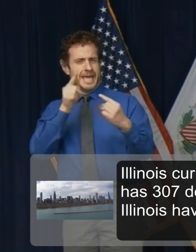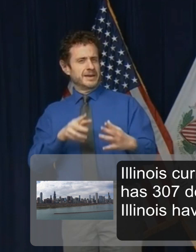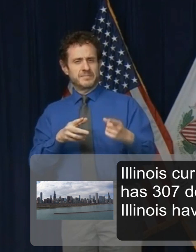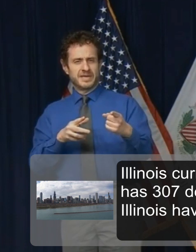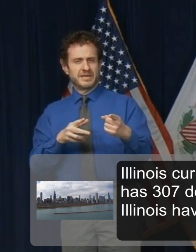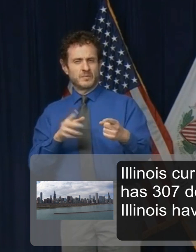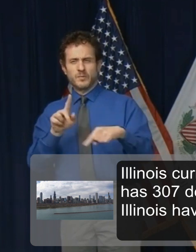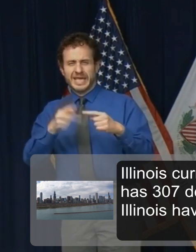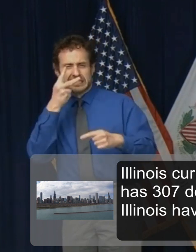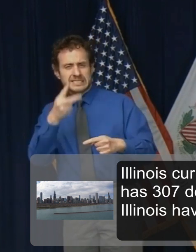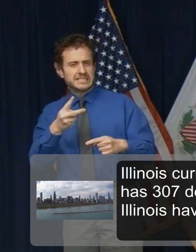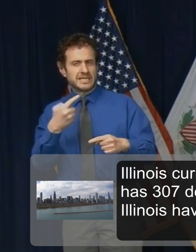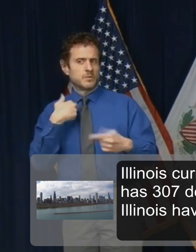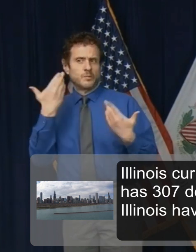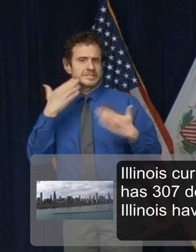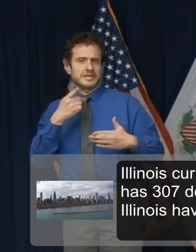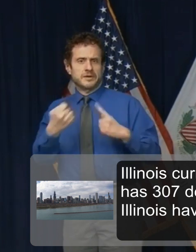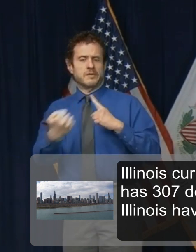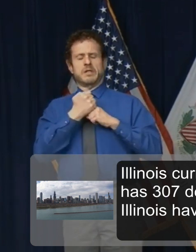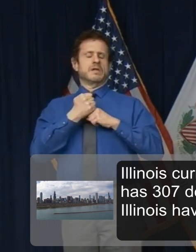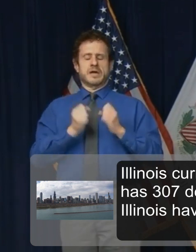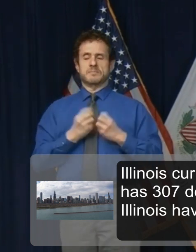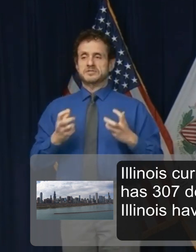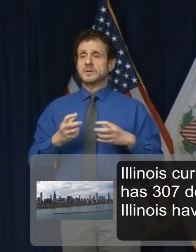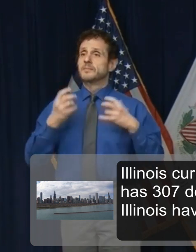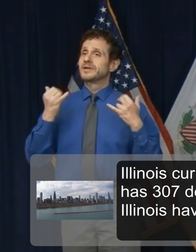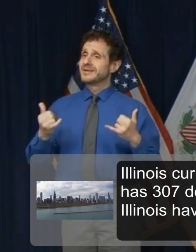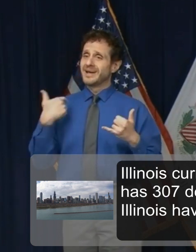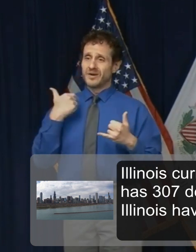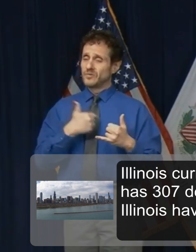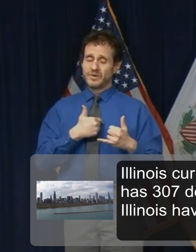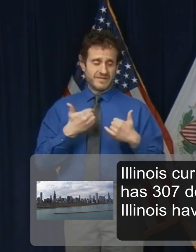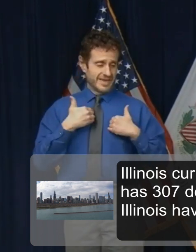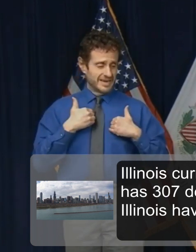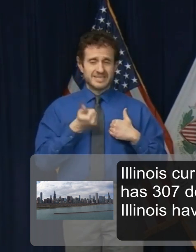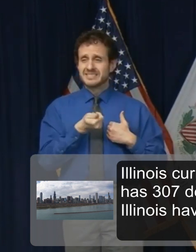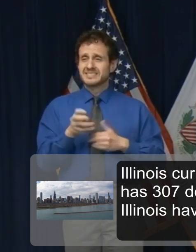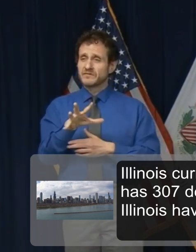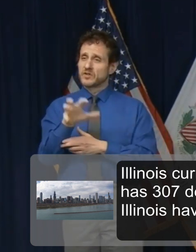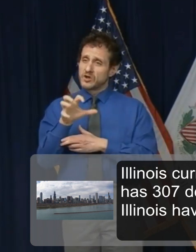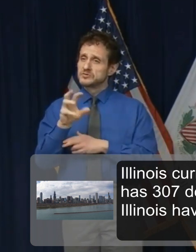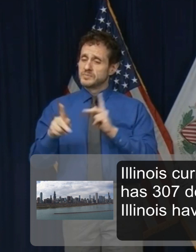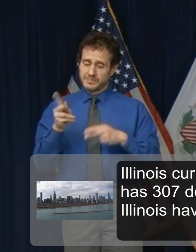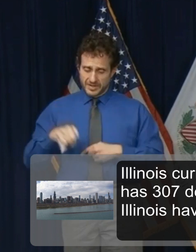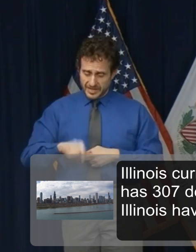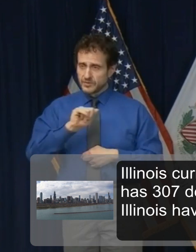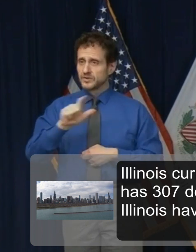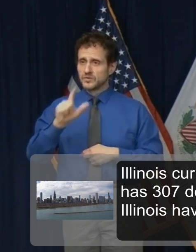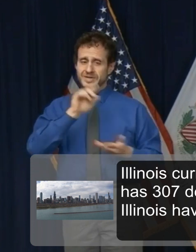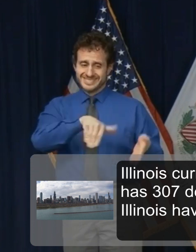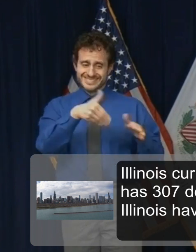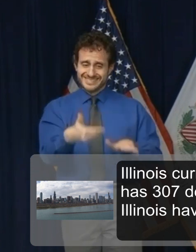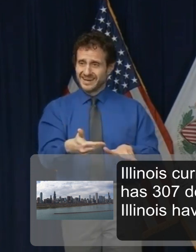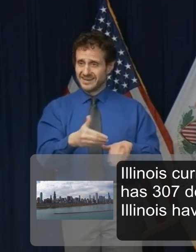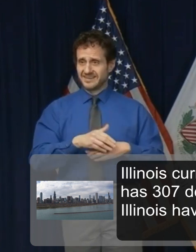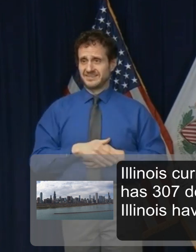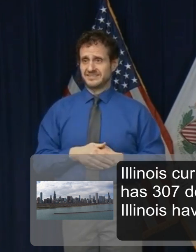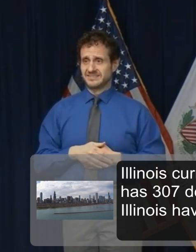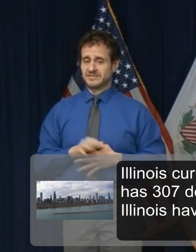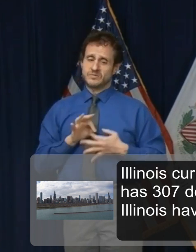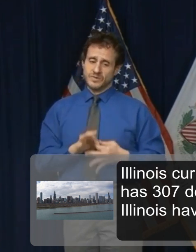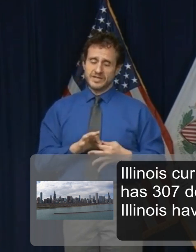truly demonstrated. We have now lost hundreds of Illinoisans in the fight against COVID-19.